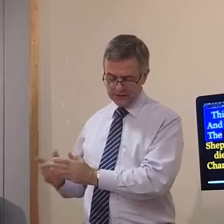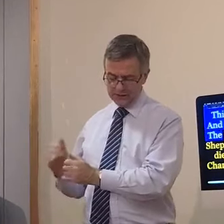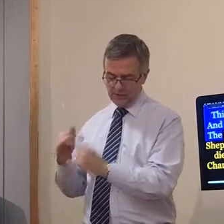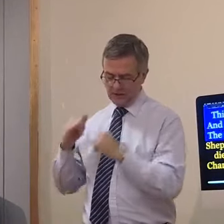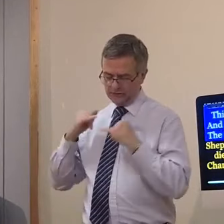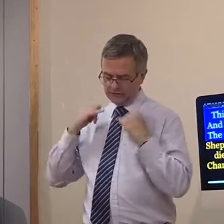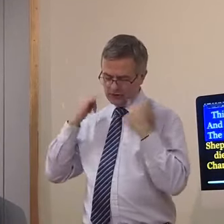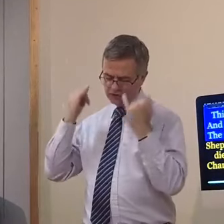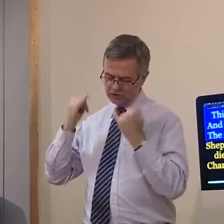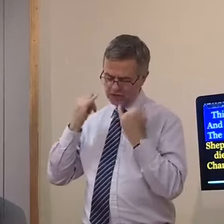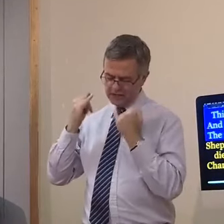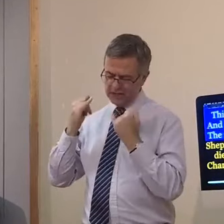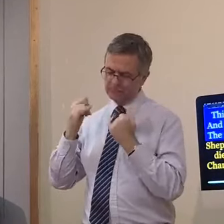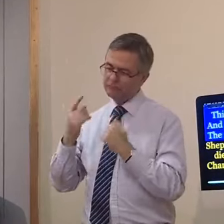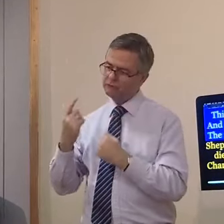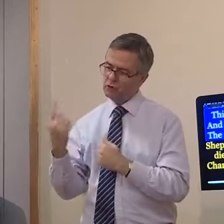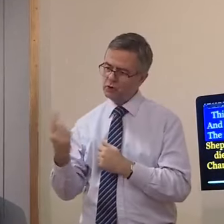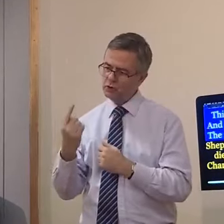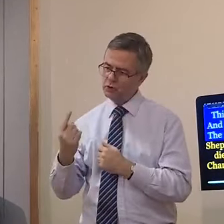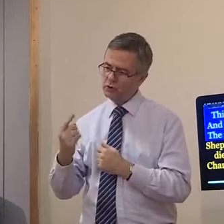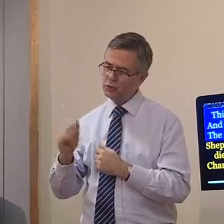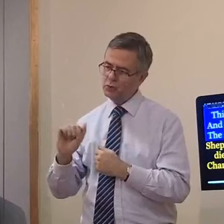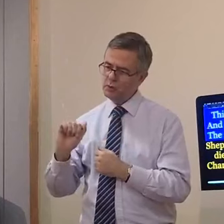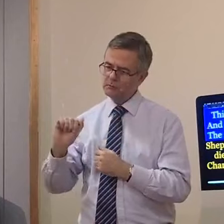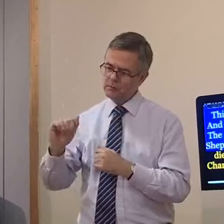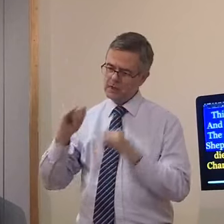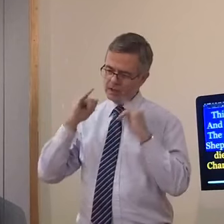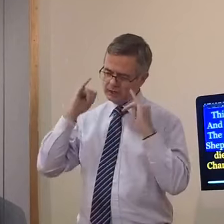the sheep fallen where